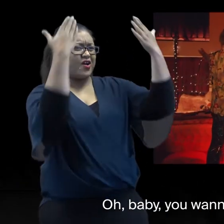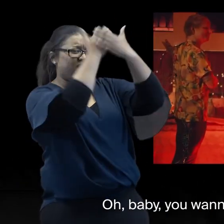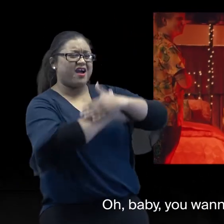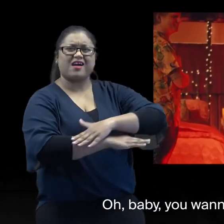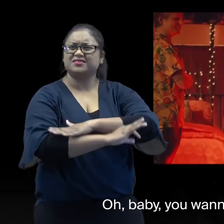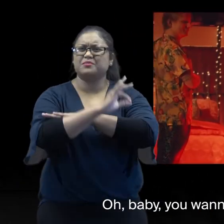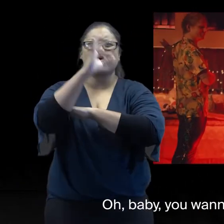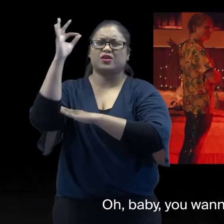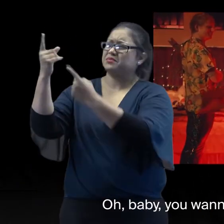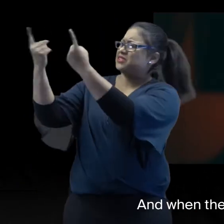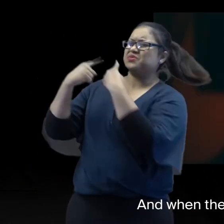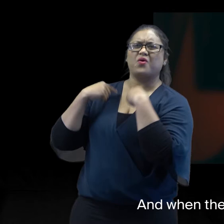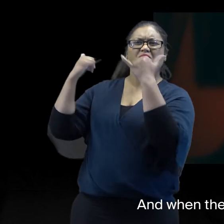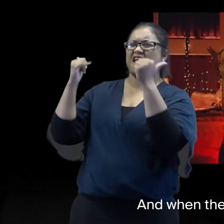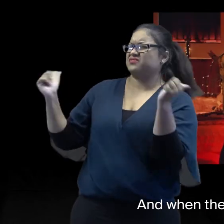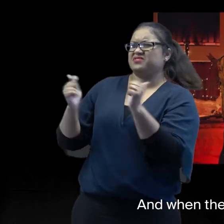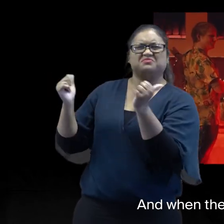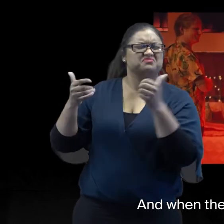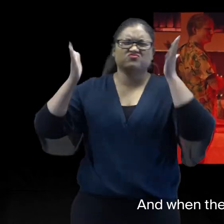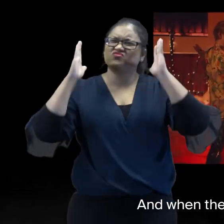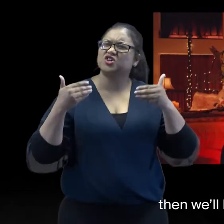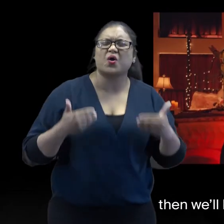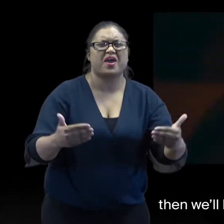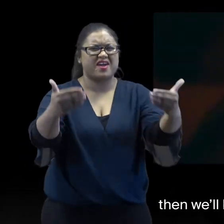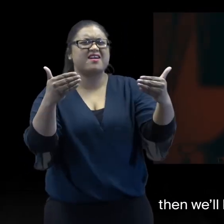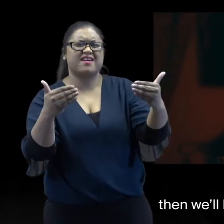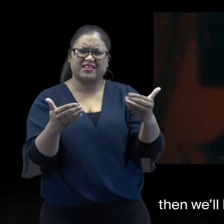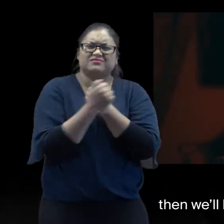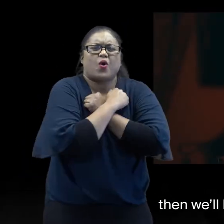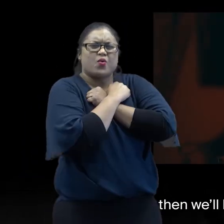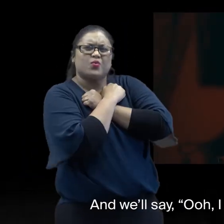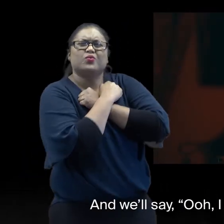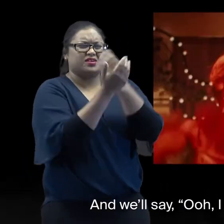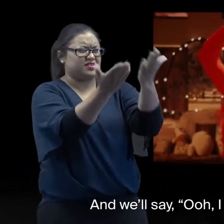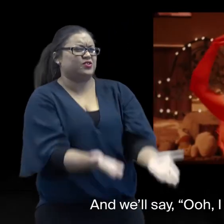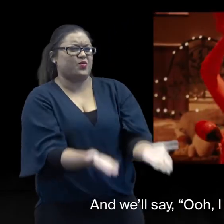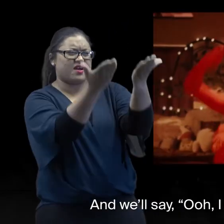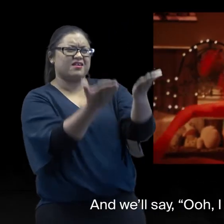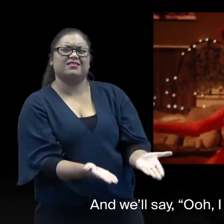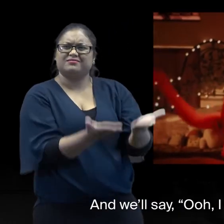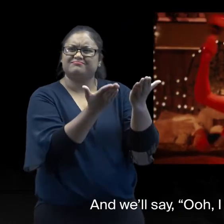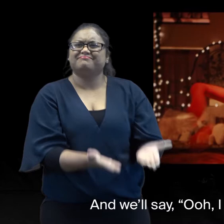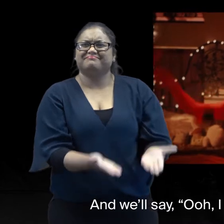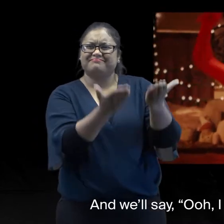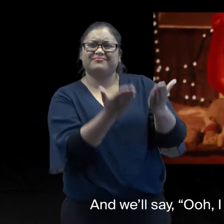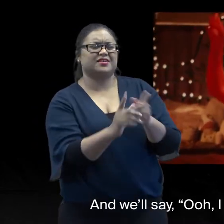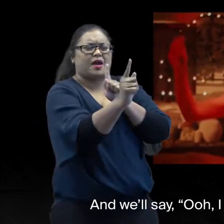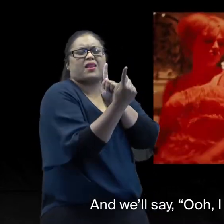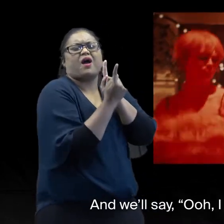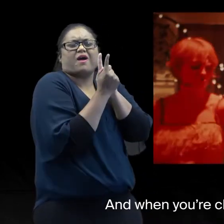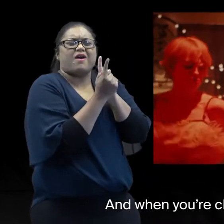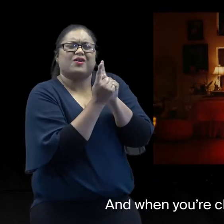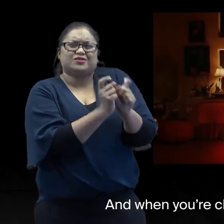dance till the sunlight cracks And when they say the party's over, then we'll bring it right back And we'll say, oh, I love it when you